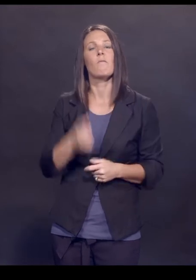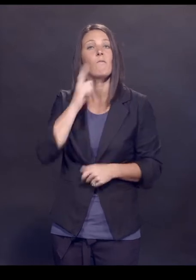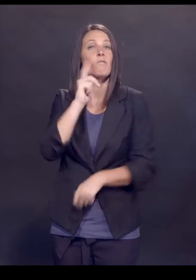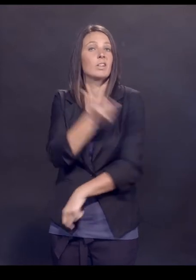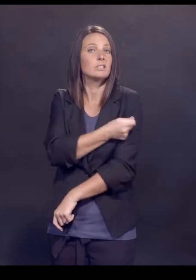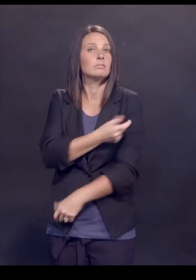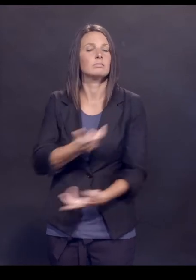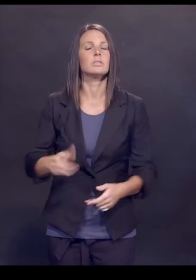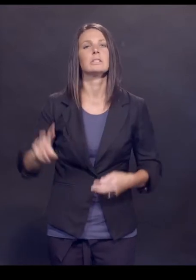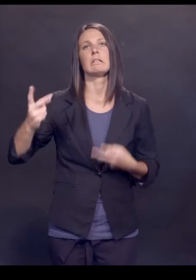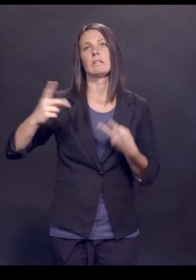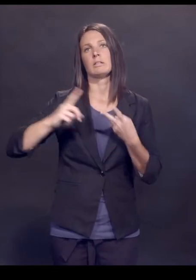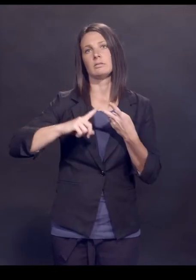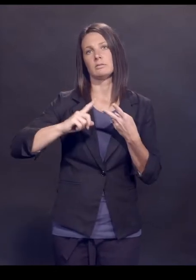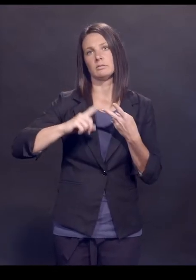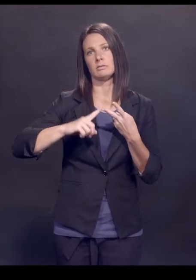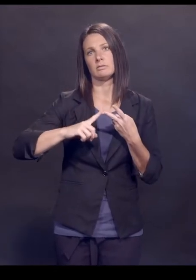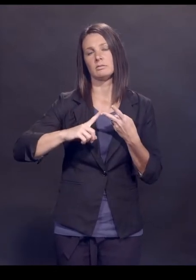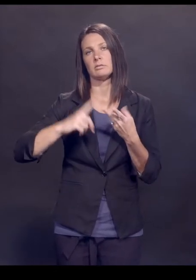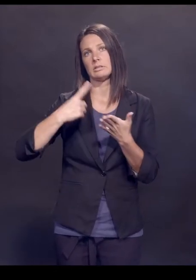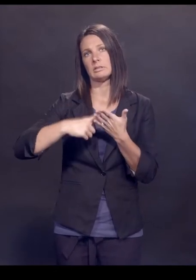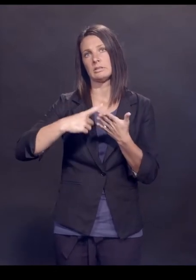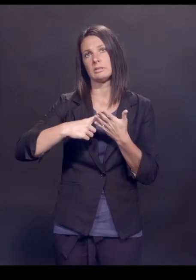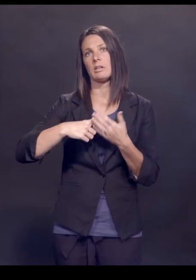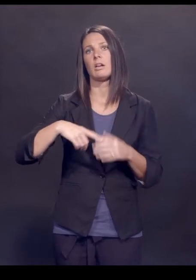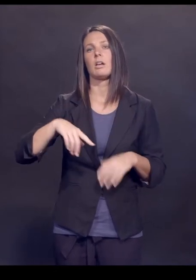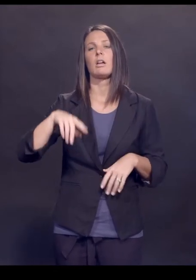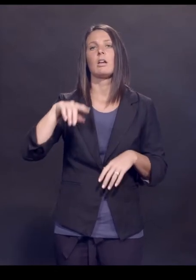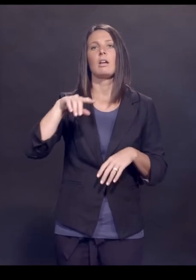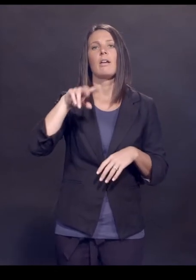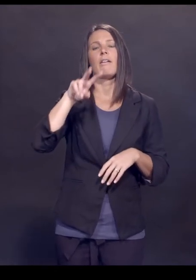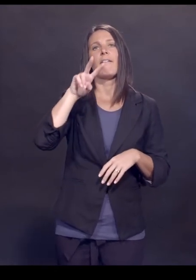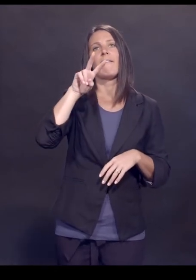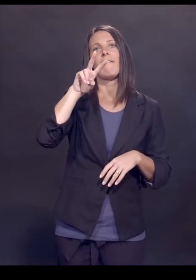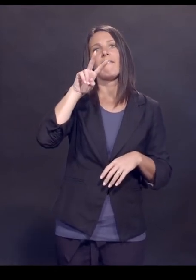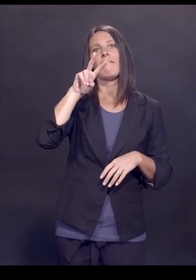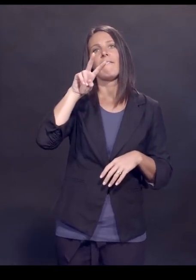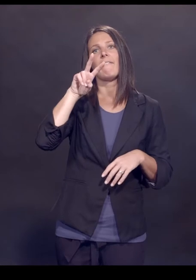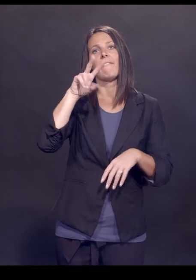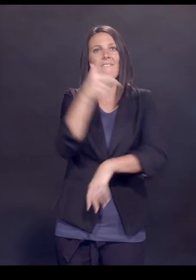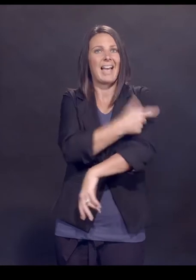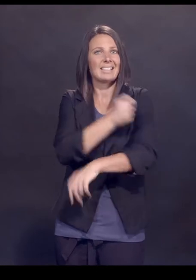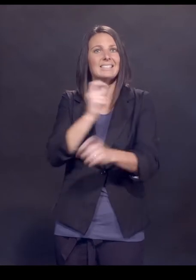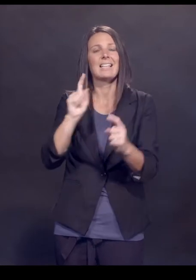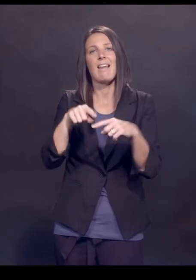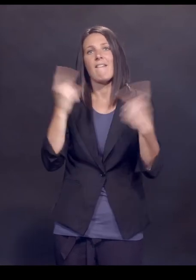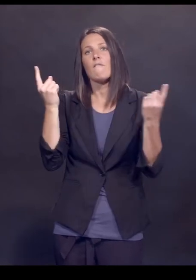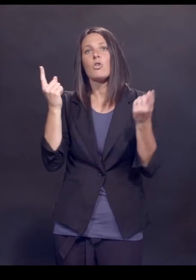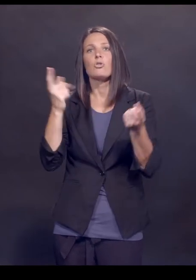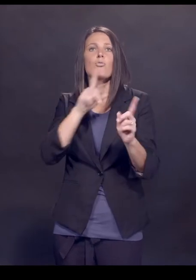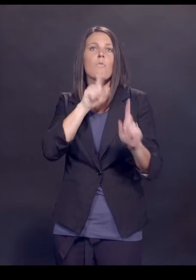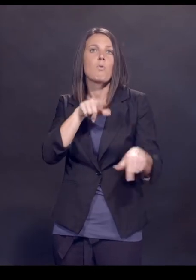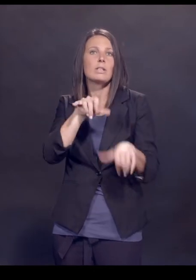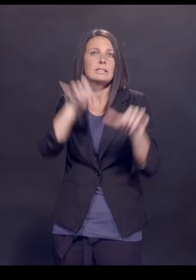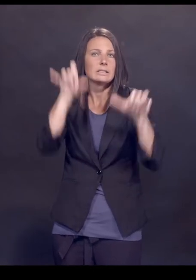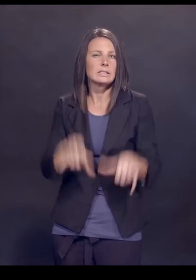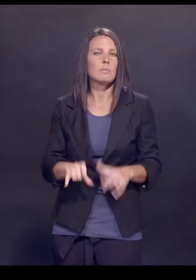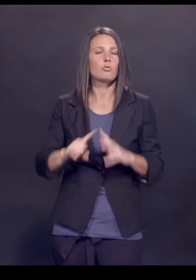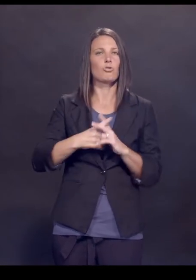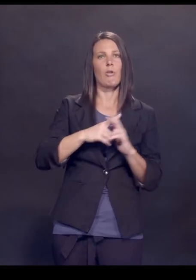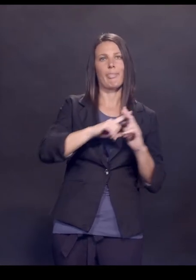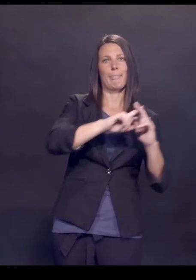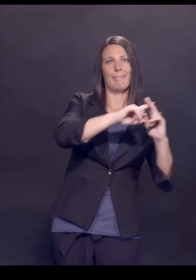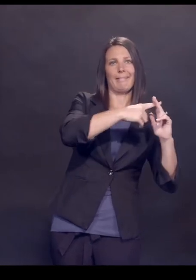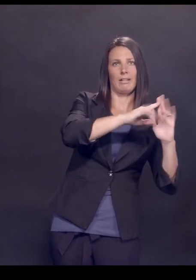Okay, the second thing I want to talk about is, is VAERS, the Vaccine Adverse Events Reporting System. So, I'm going to start at the beginning for, for